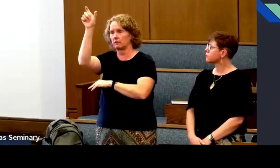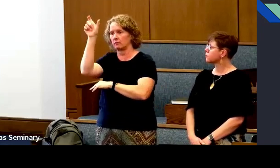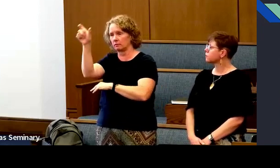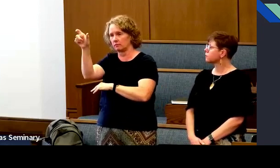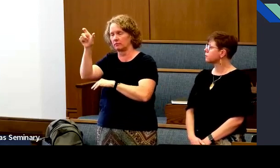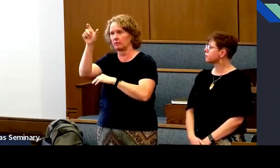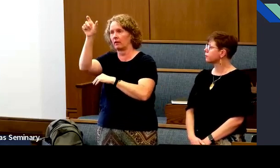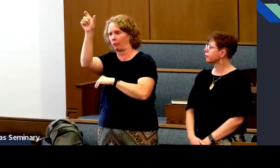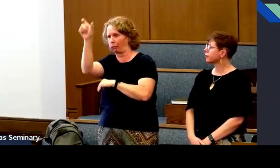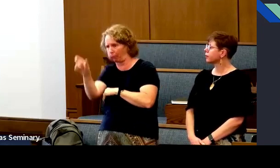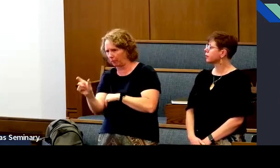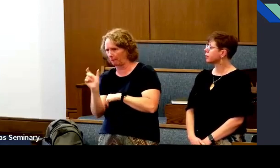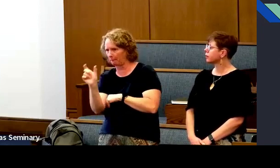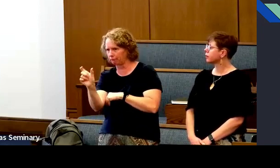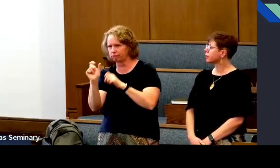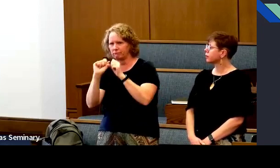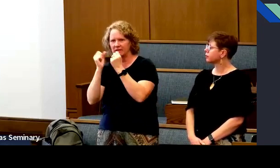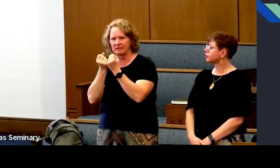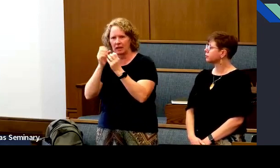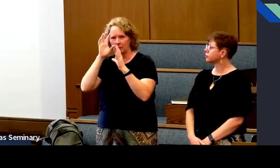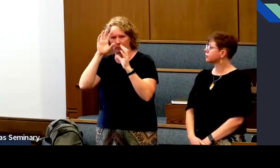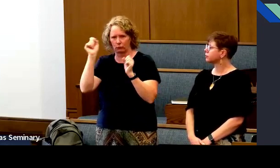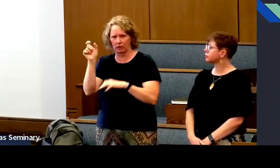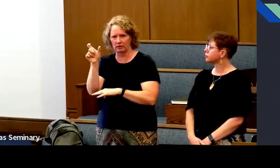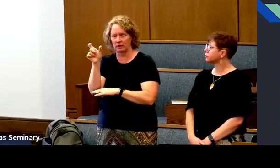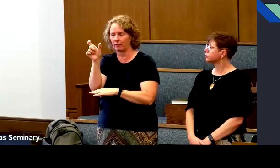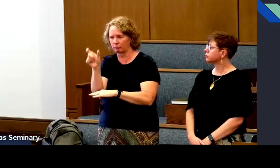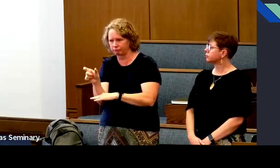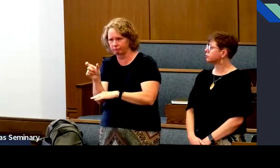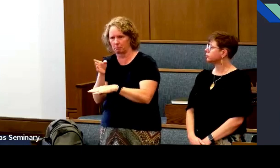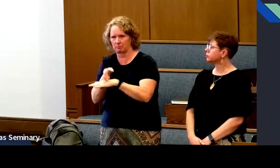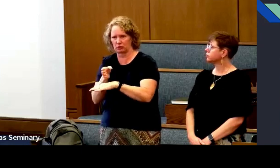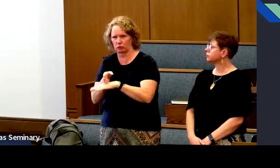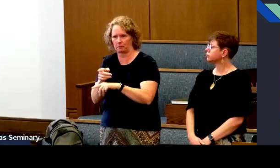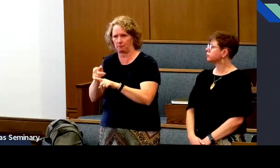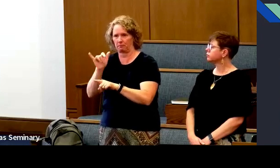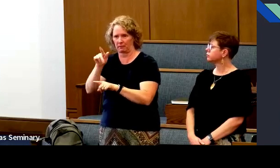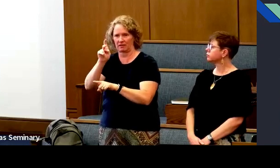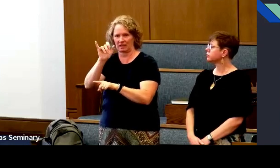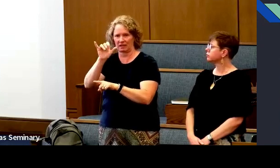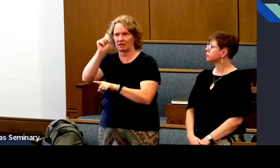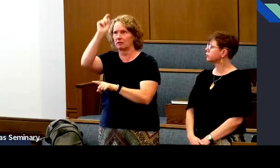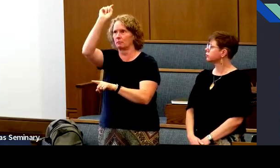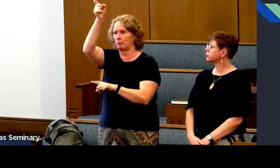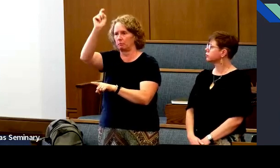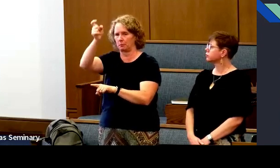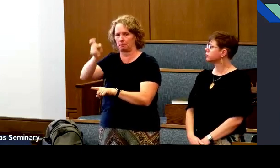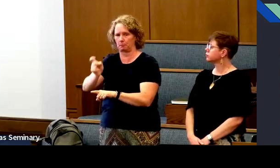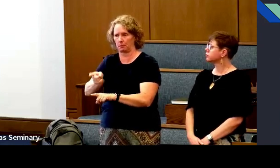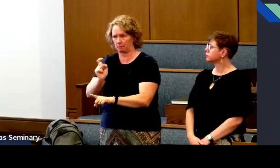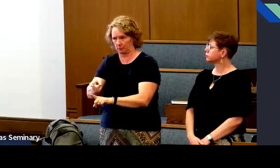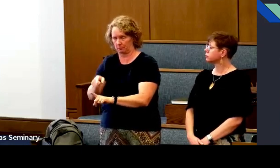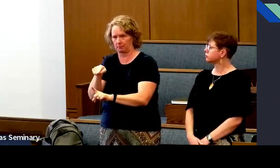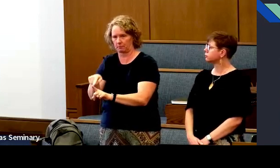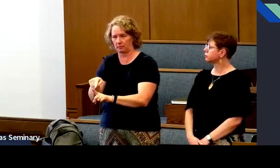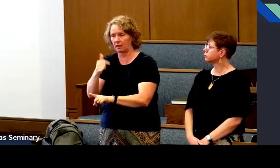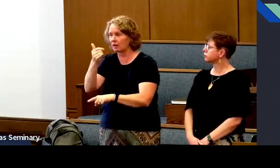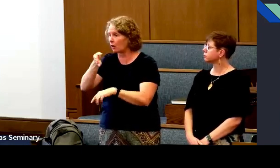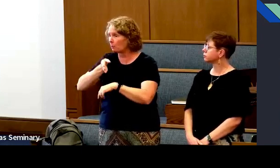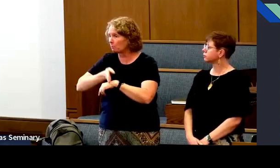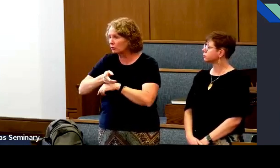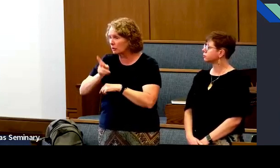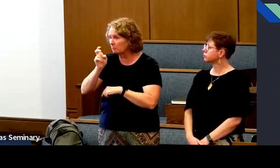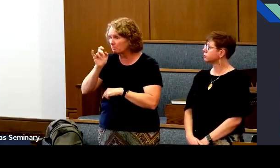So it's Jesus Christ, the prophet. And then down in the middle, there's the stake president and then the bishop. That's the line of, of